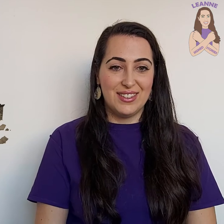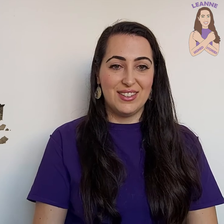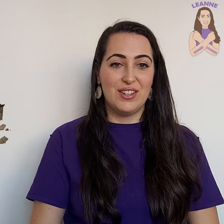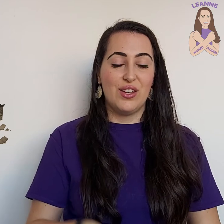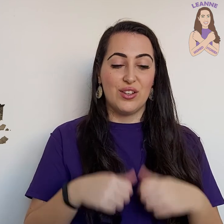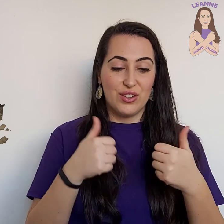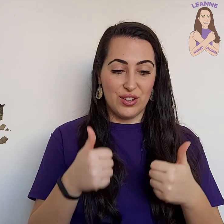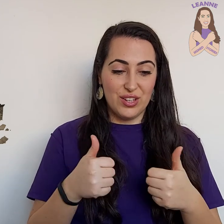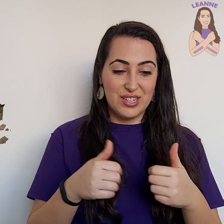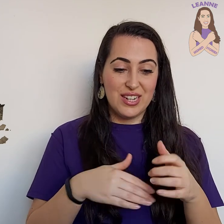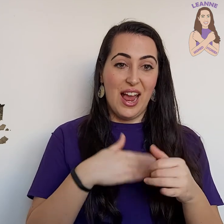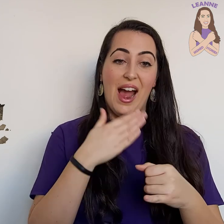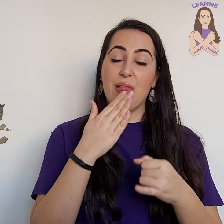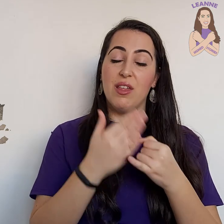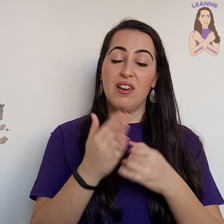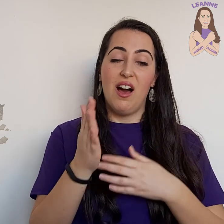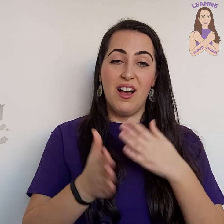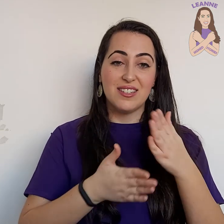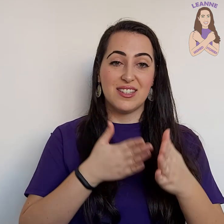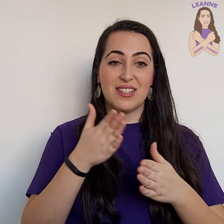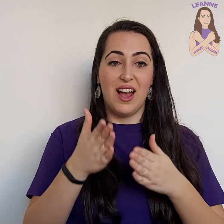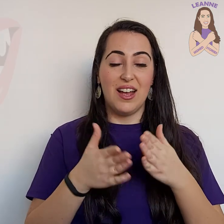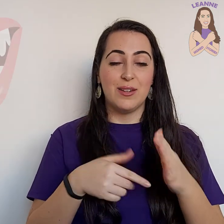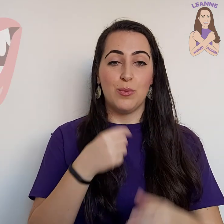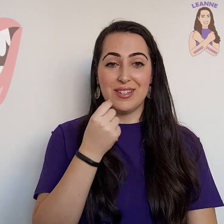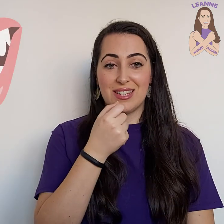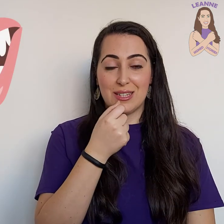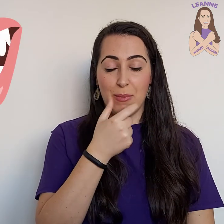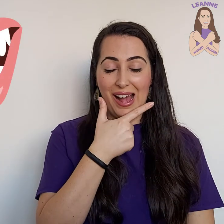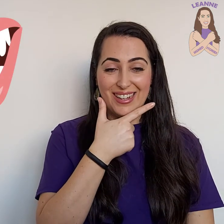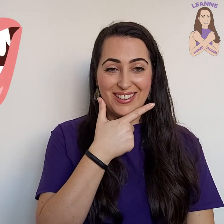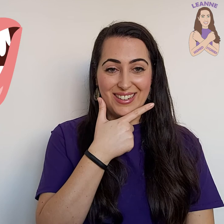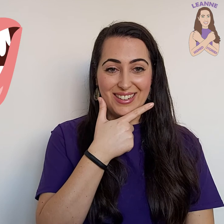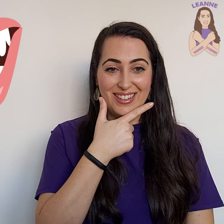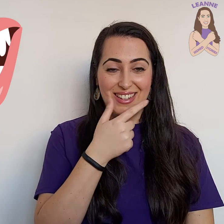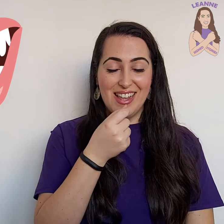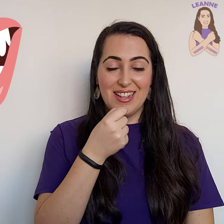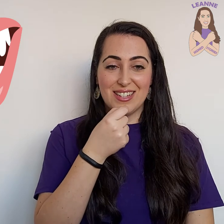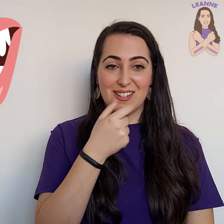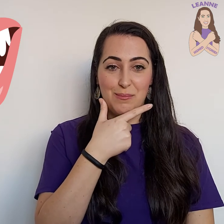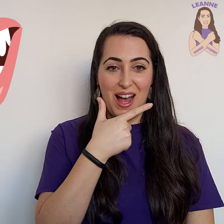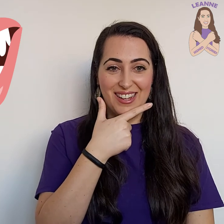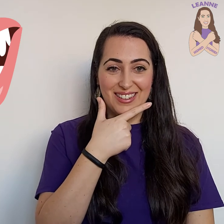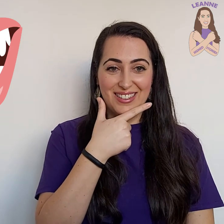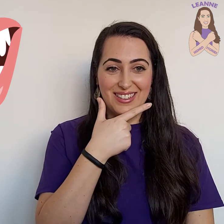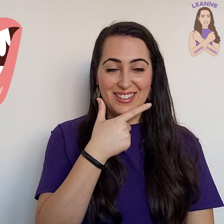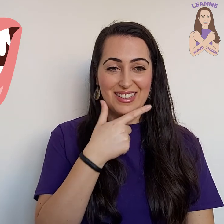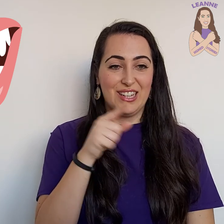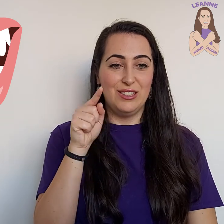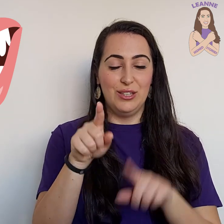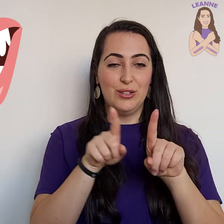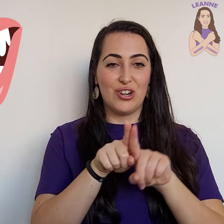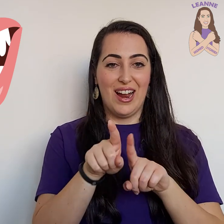Good. And the last sign was smile. Smile. You try.